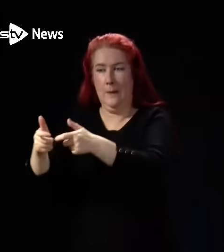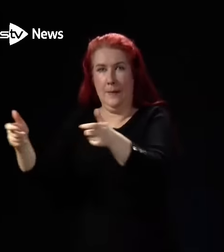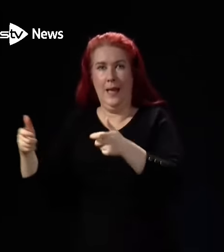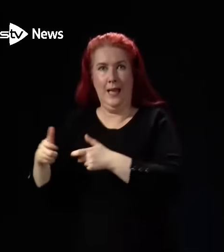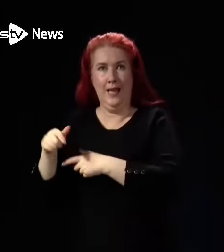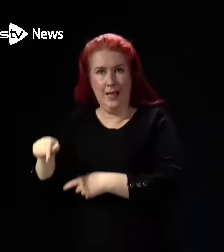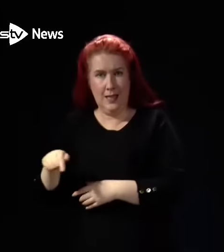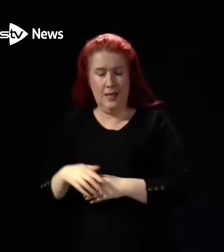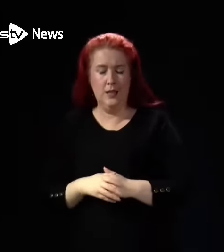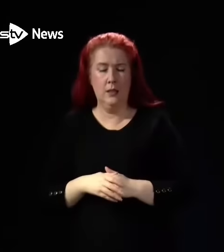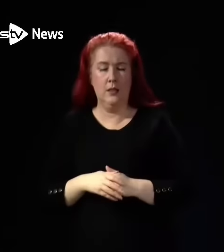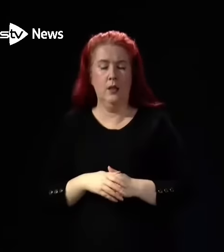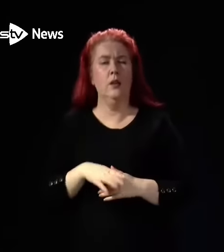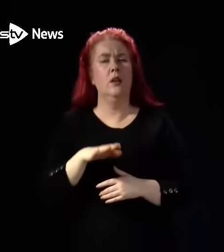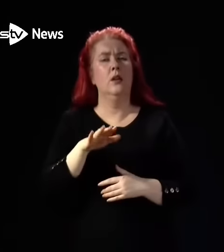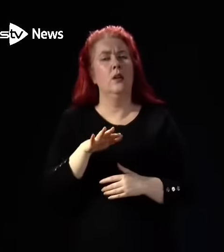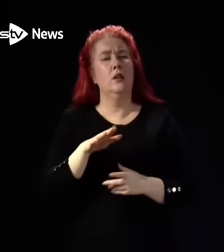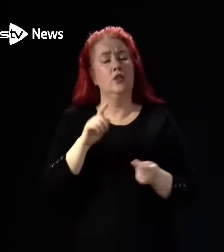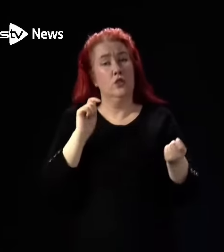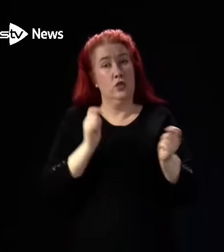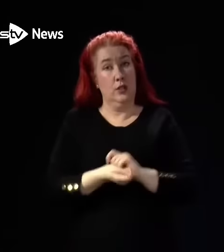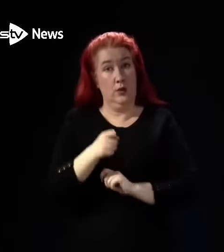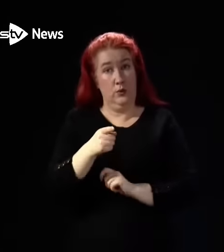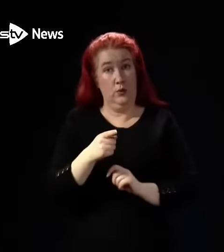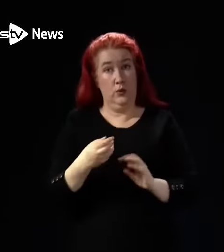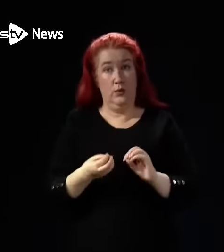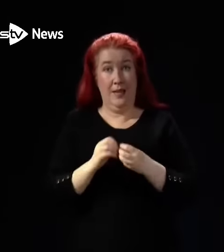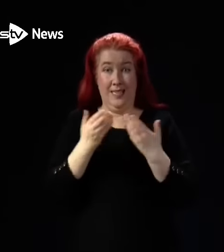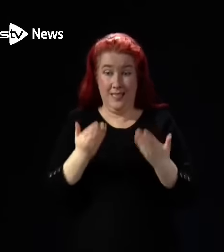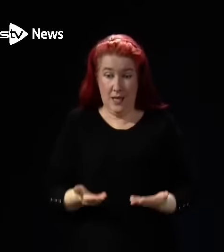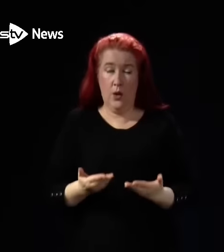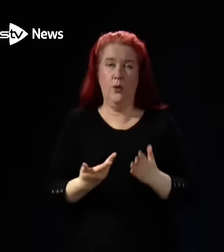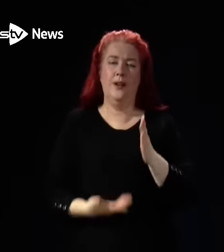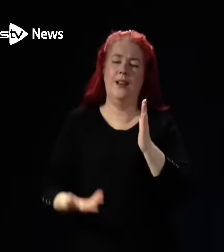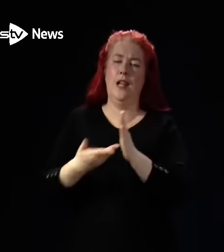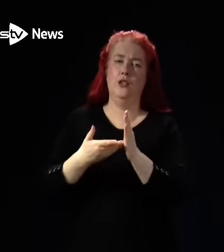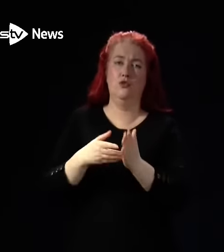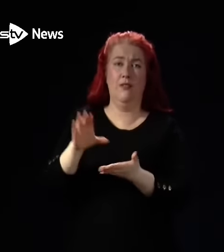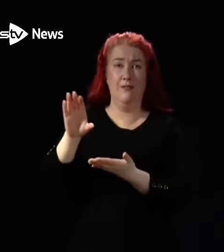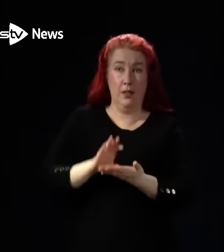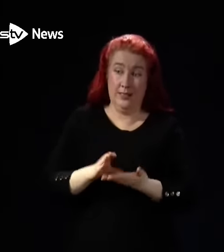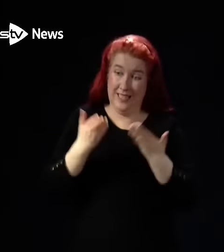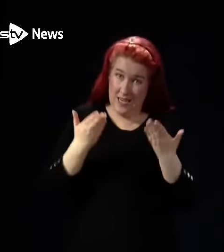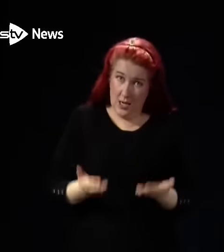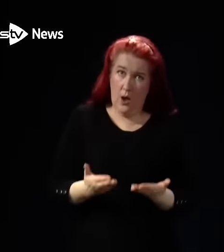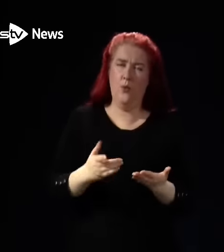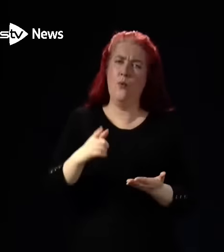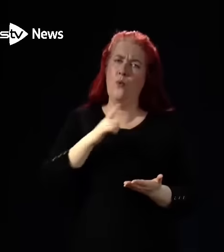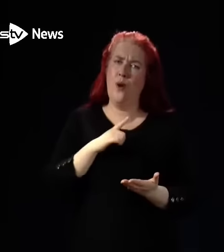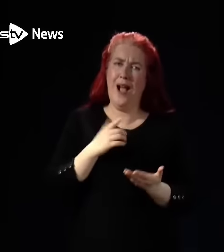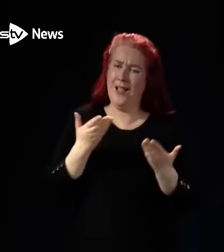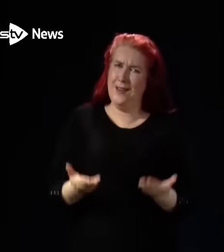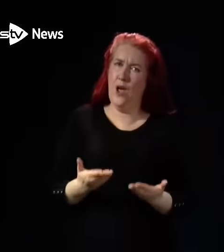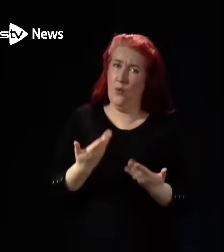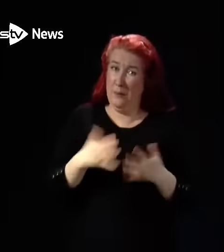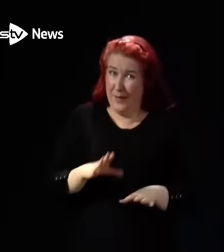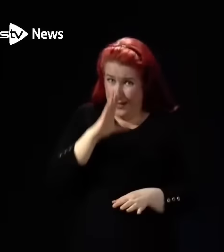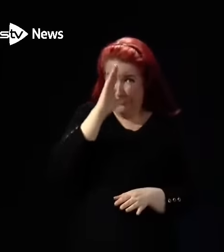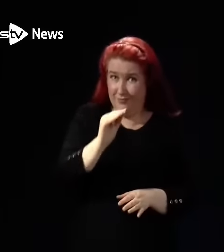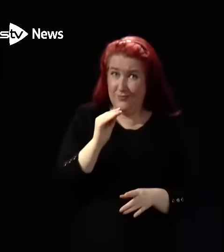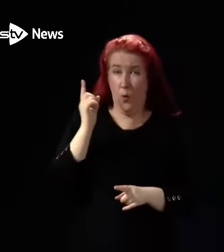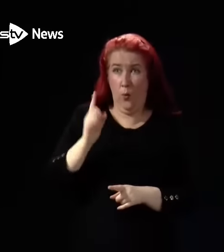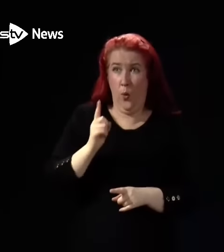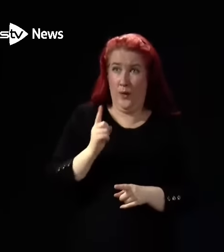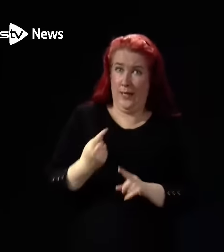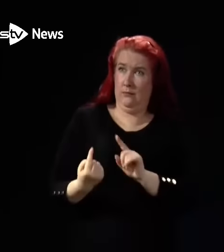You're talking about changes that you're making now and extra funding now. Why is this only happening now when the warnings were in place from the summer, when